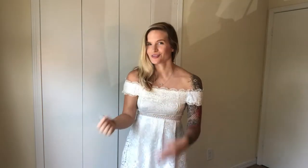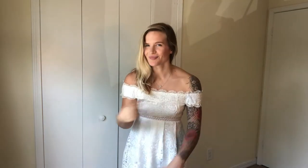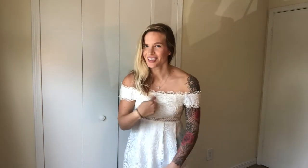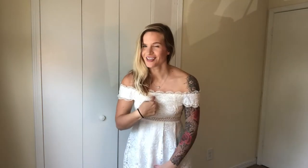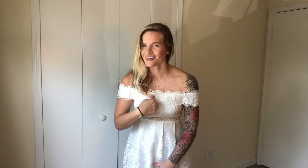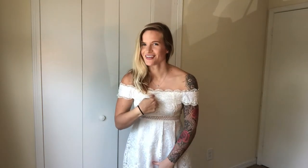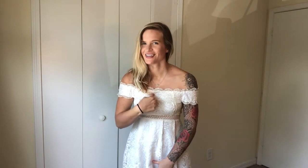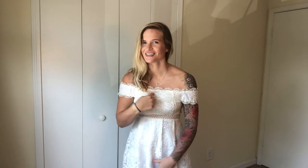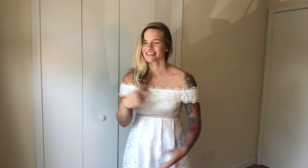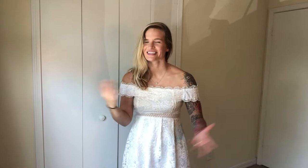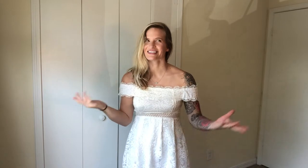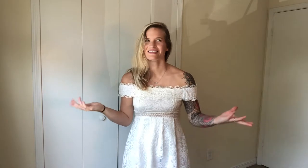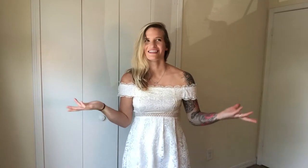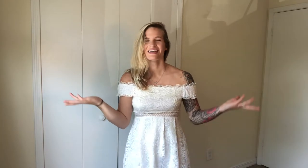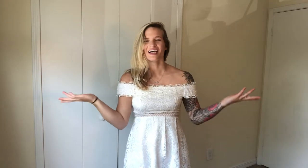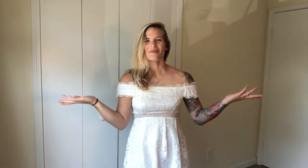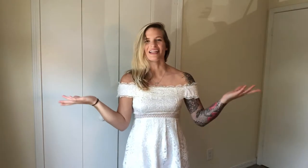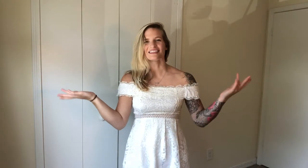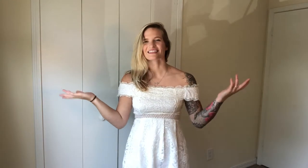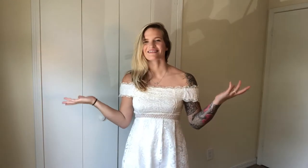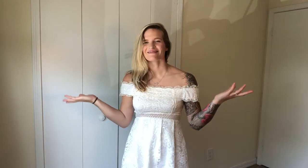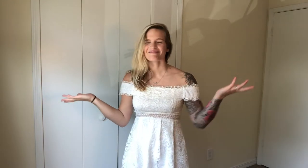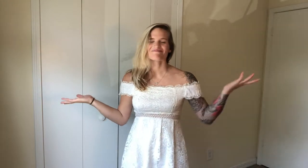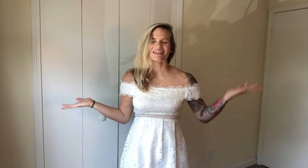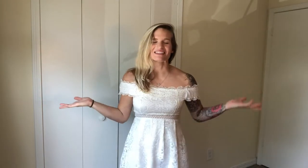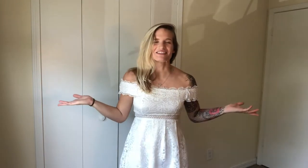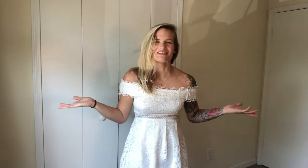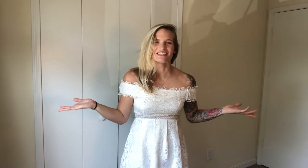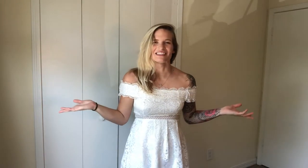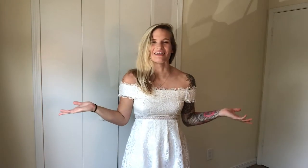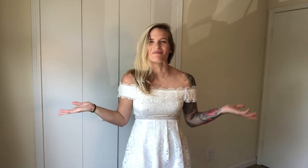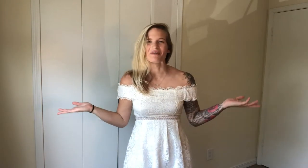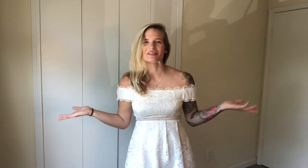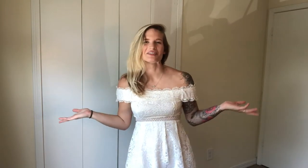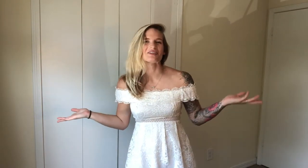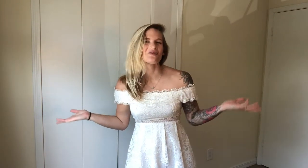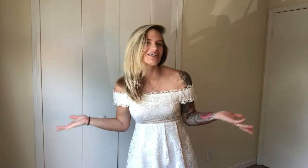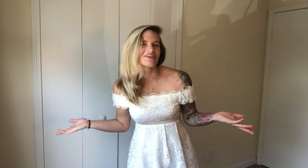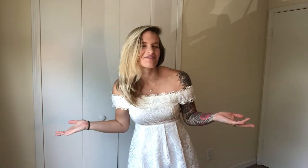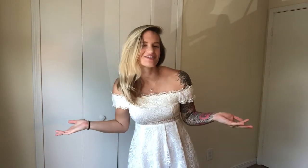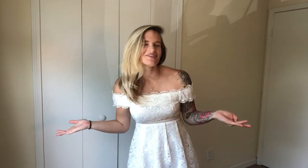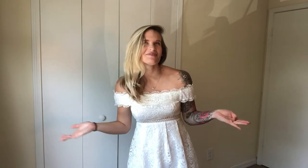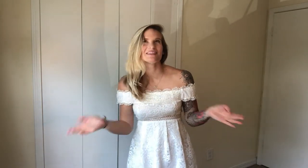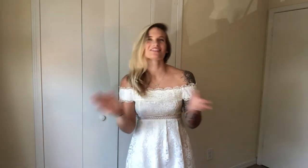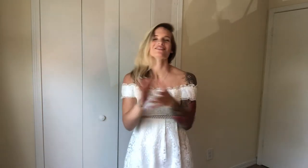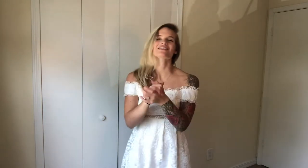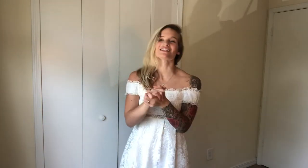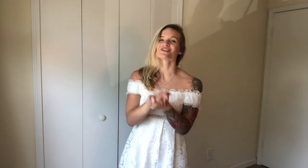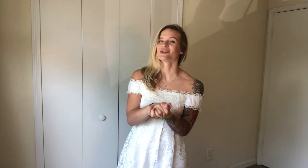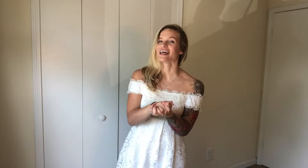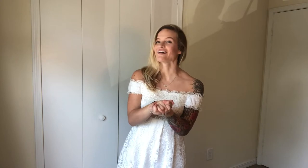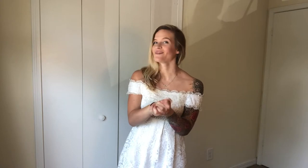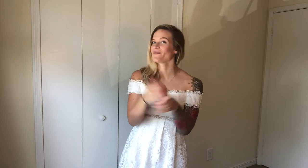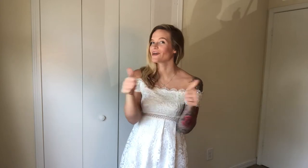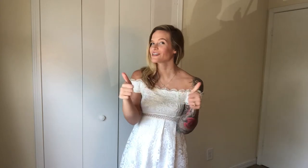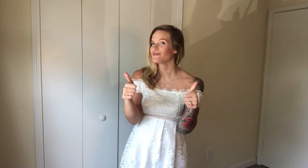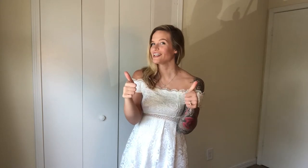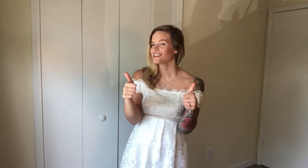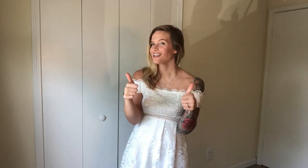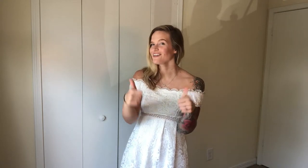me. Because, I mean, that's basically what you say, mama, there's no way you'll ever lose me. So, you're going to shorten that up, perks of ASL.